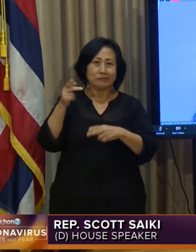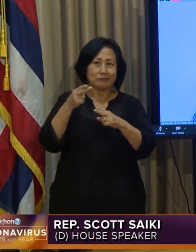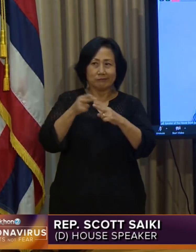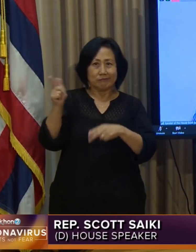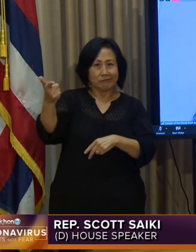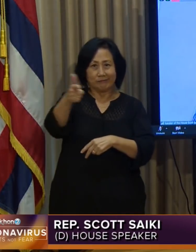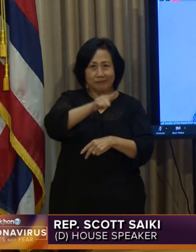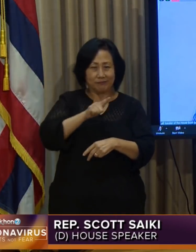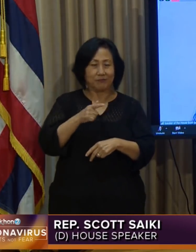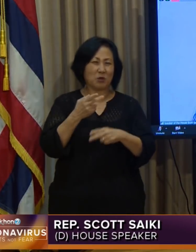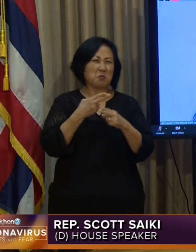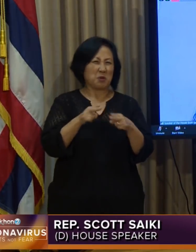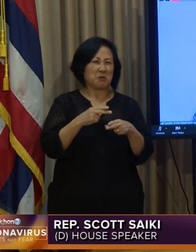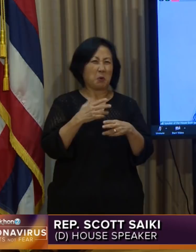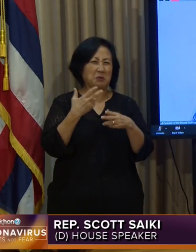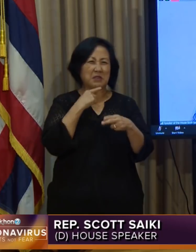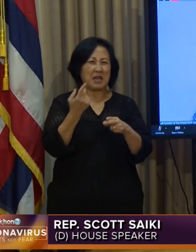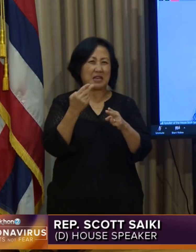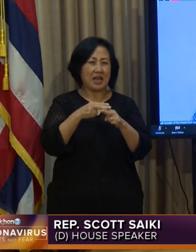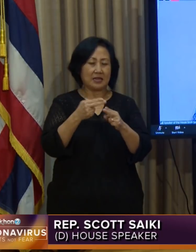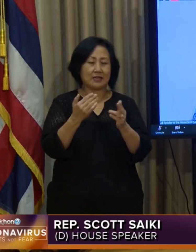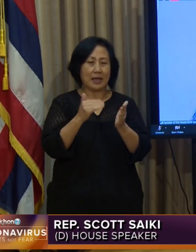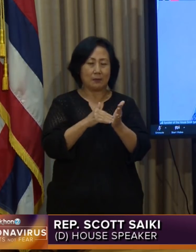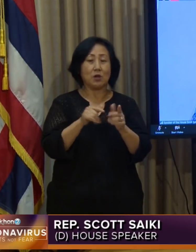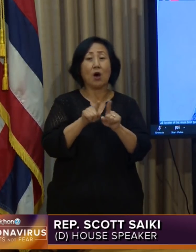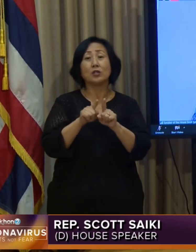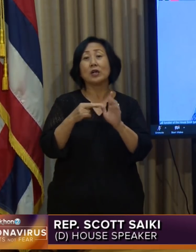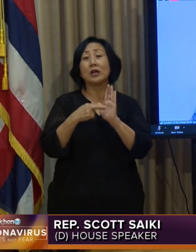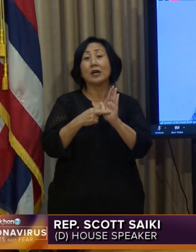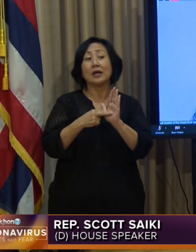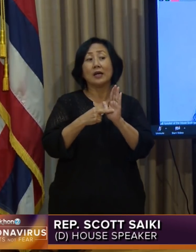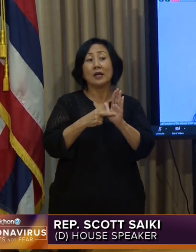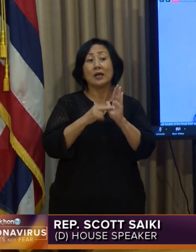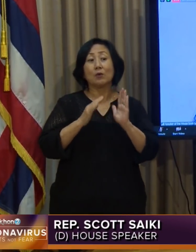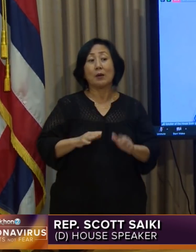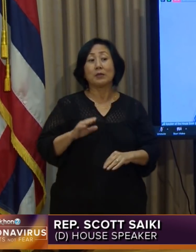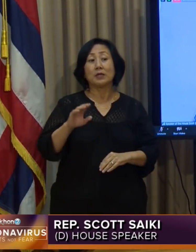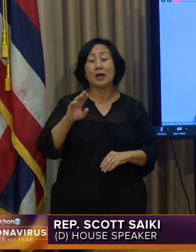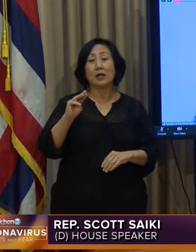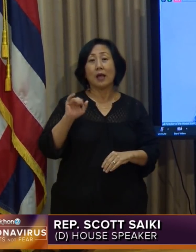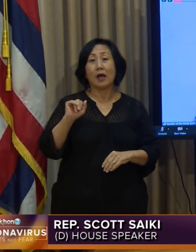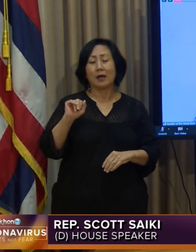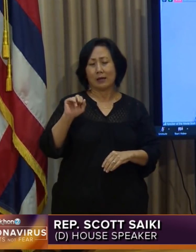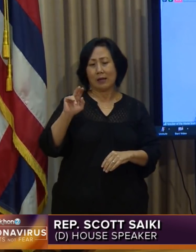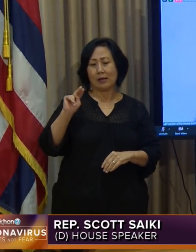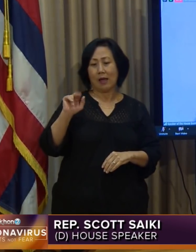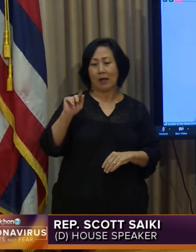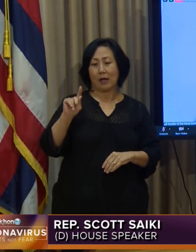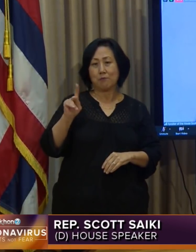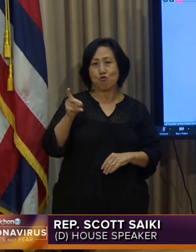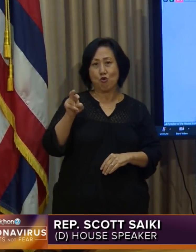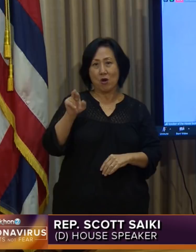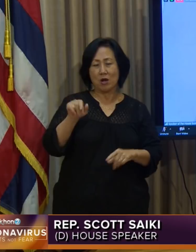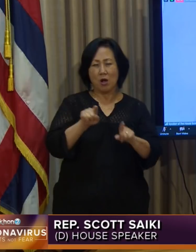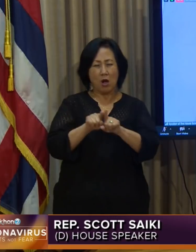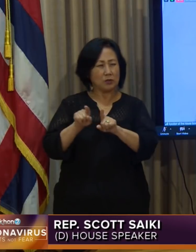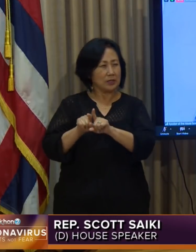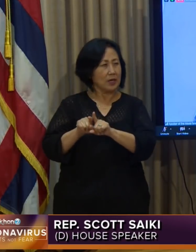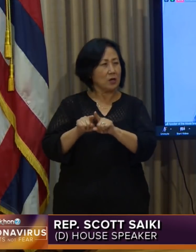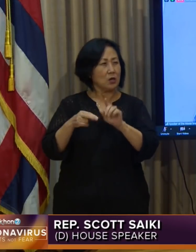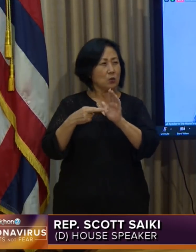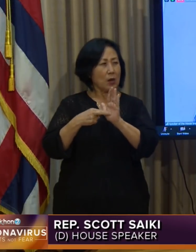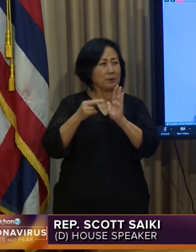about that. In addition, I'd like to thank Representative Nadine Nakamura and Representative Della Velotti who assisted with